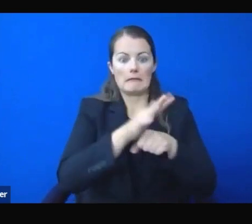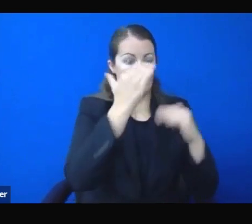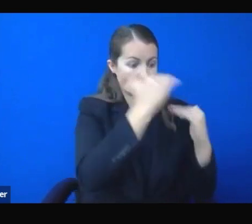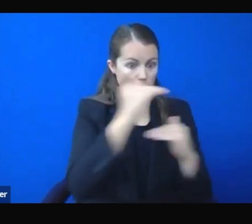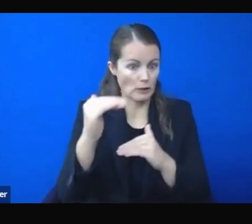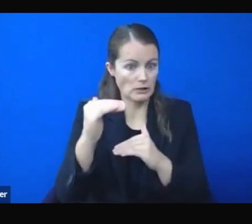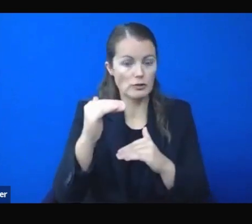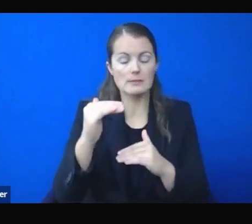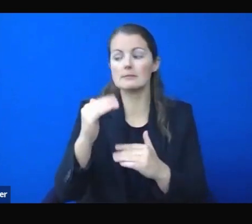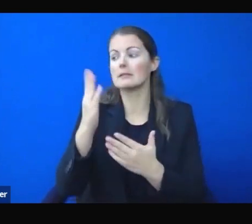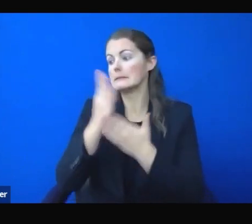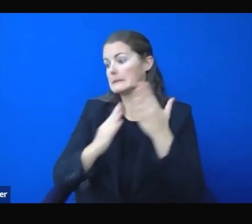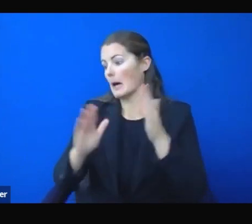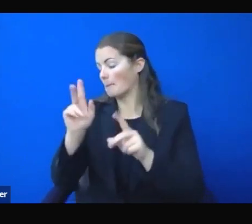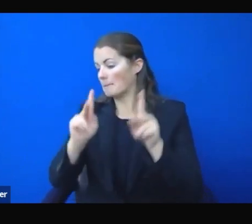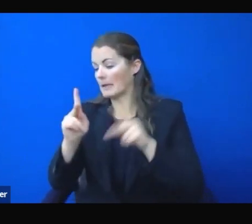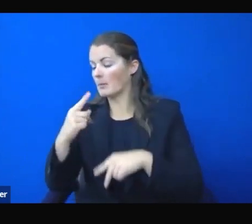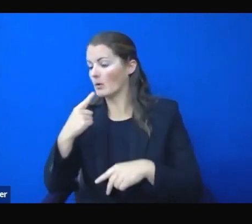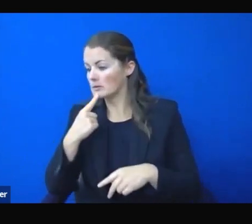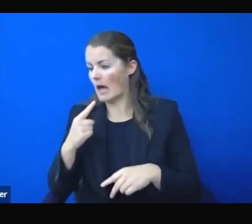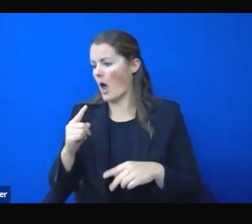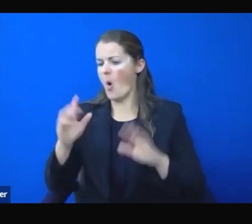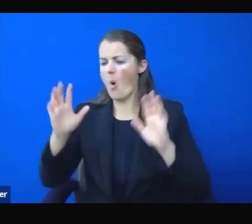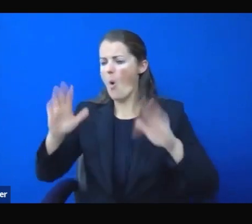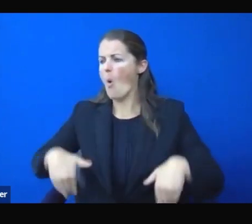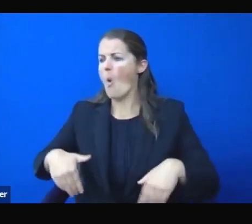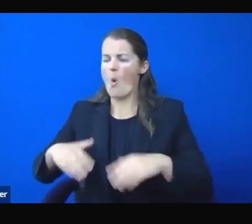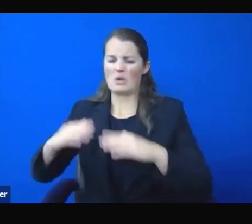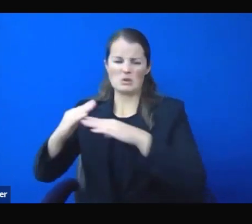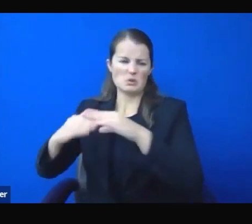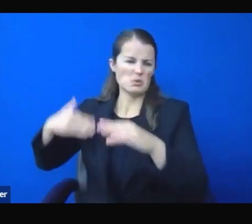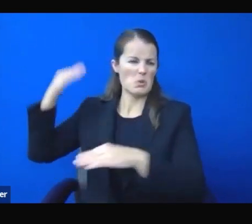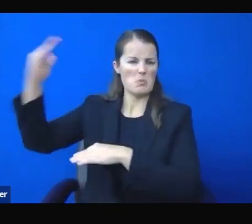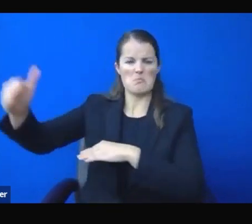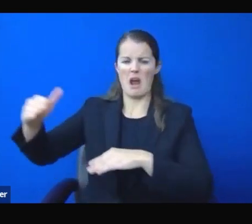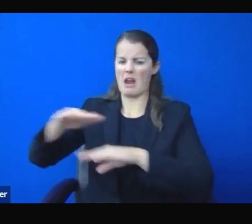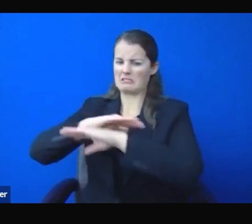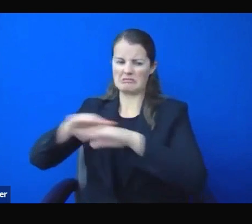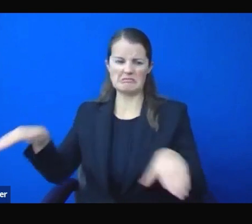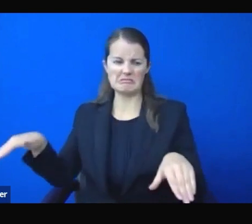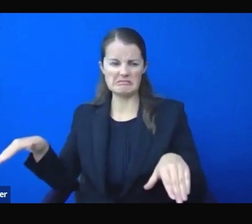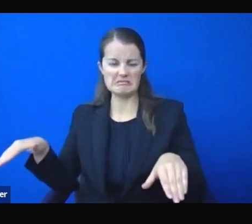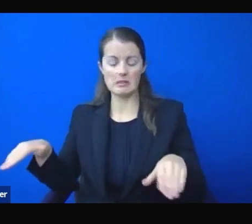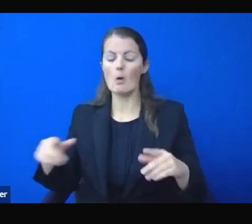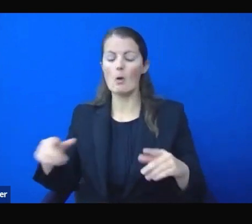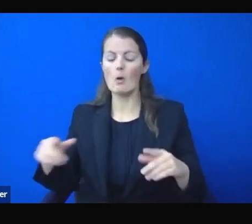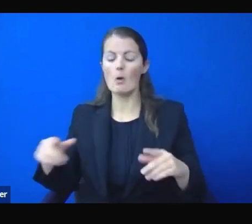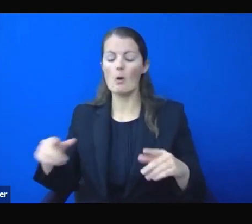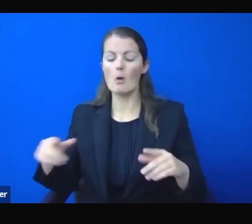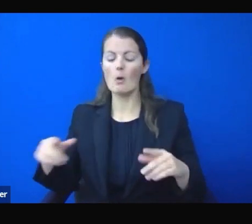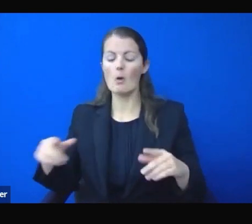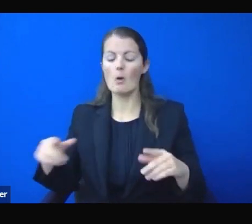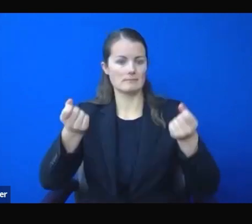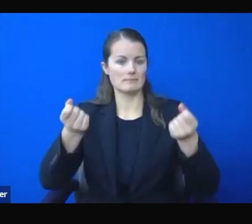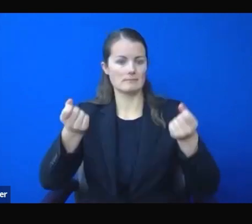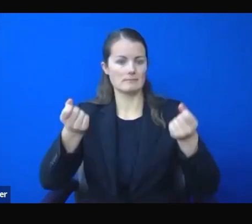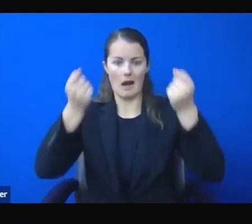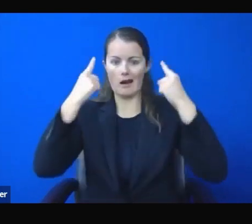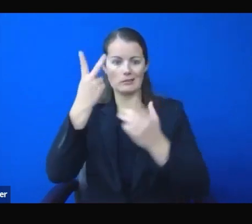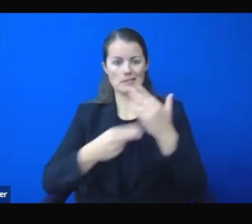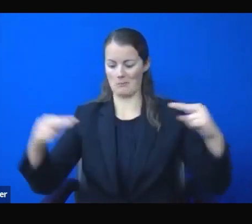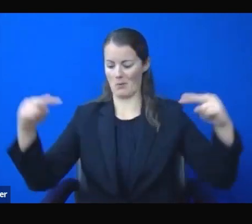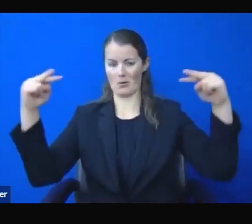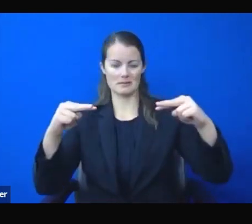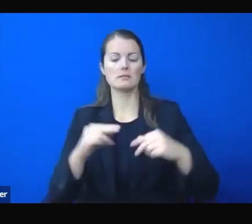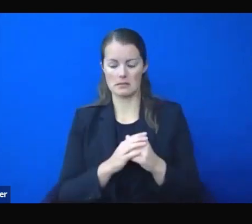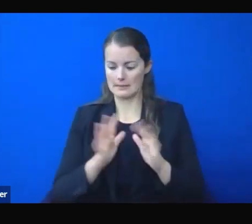The last nine months have been full of decisions with no winning options, leaving us to determine which choice would lessen the blow the